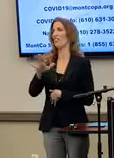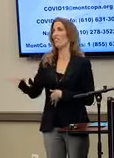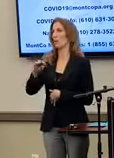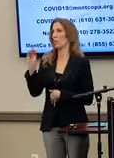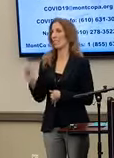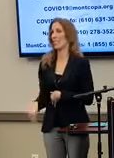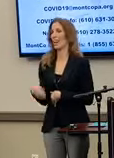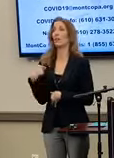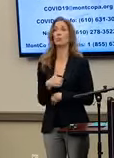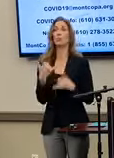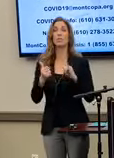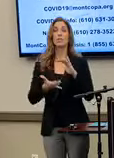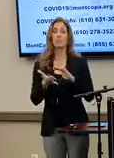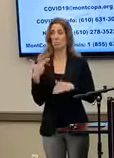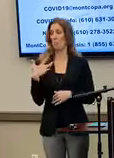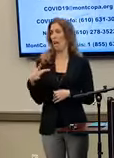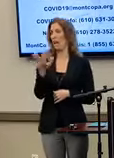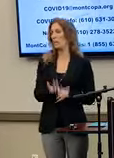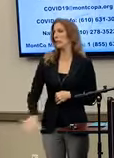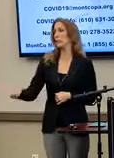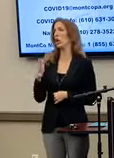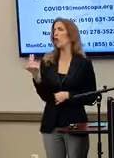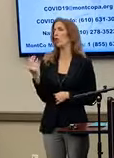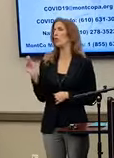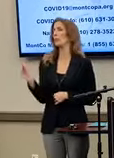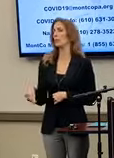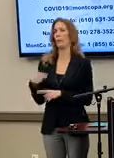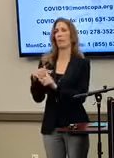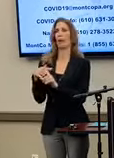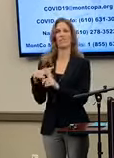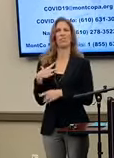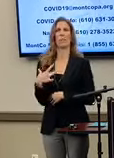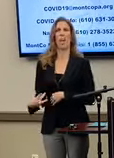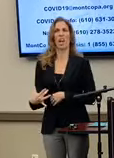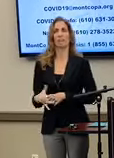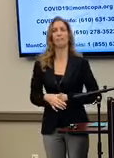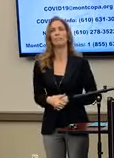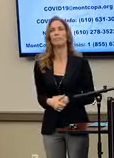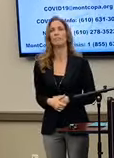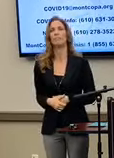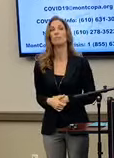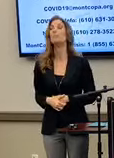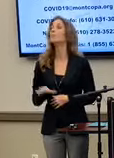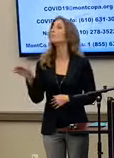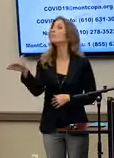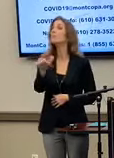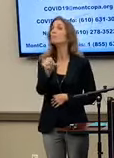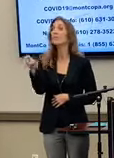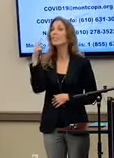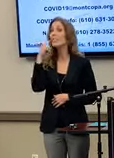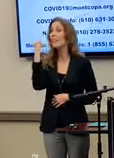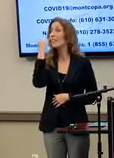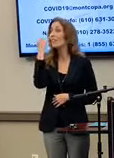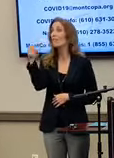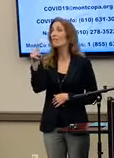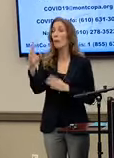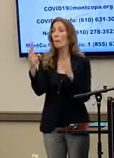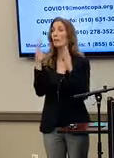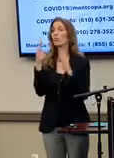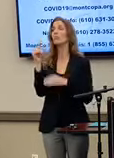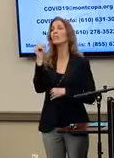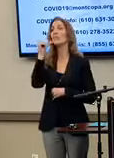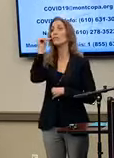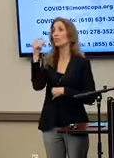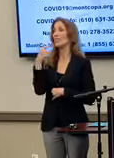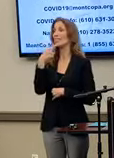to run about 13% of those tests are positive. Now, for those of you who have been paying close attention, yesterday I